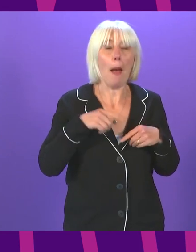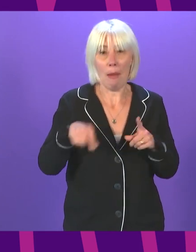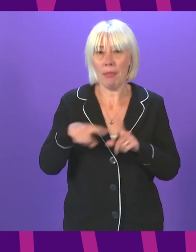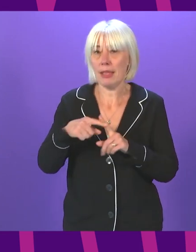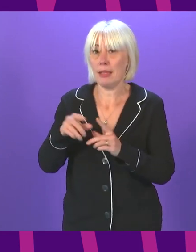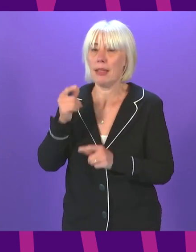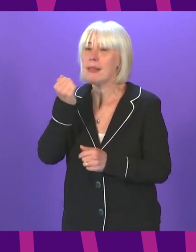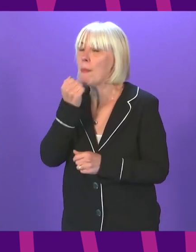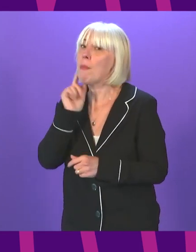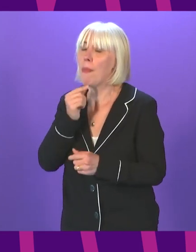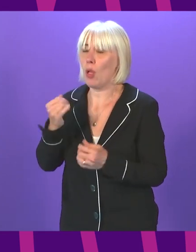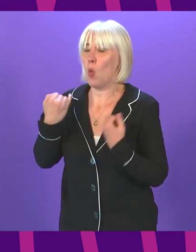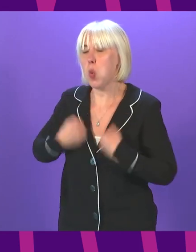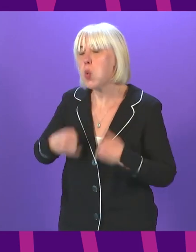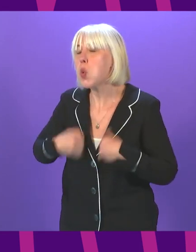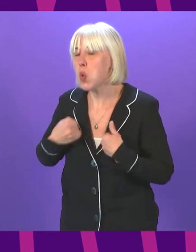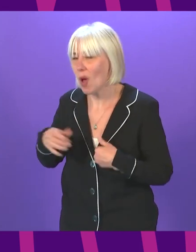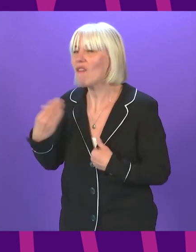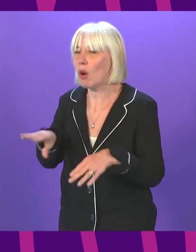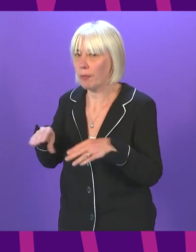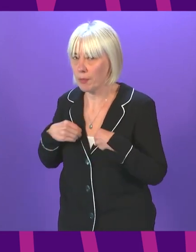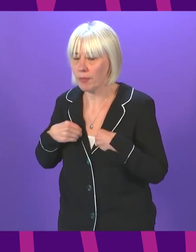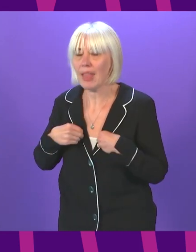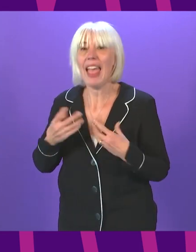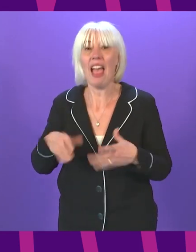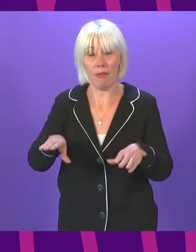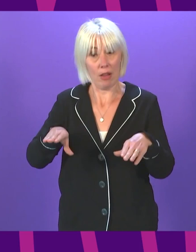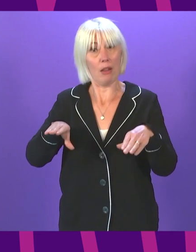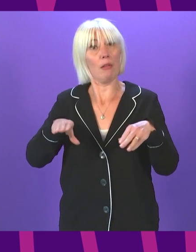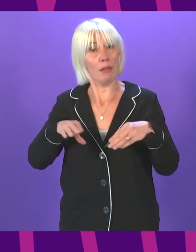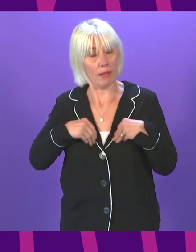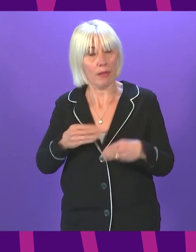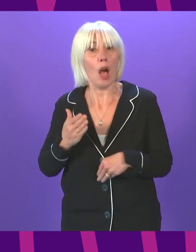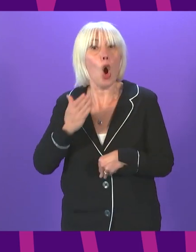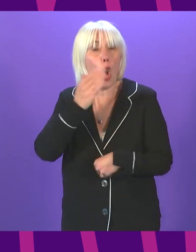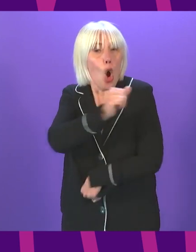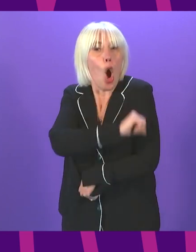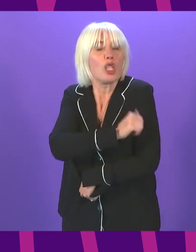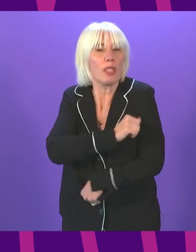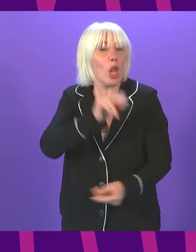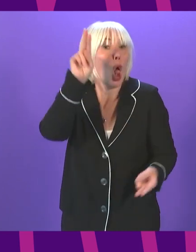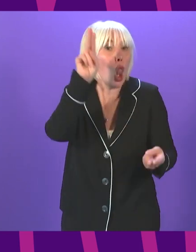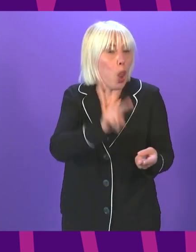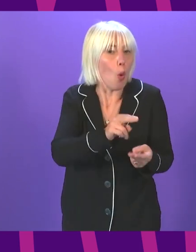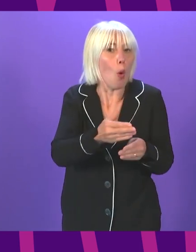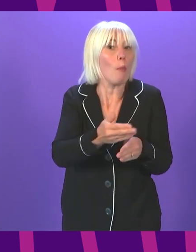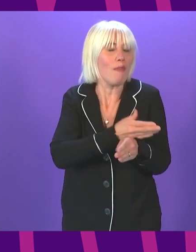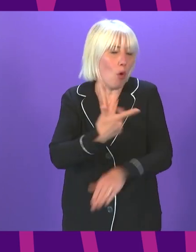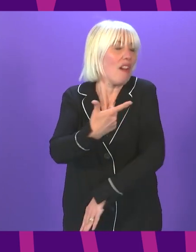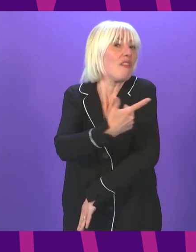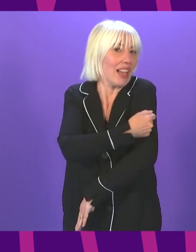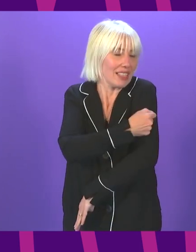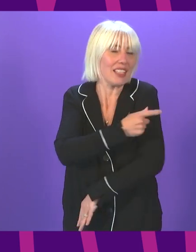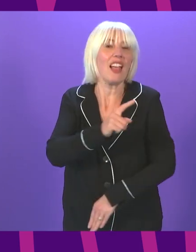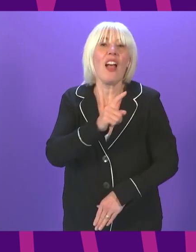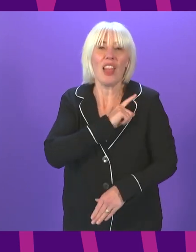Covid. COVID. The proportion of people with the virus who end up in hospital is much lower now than it was pre-vaccine. Indeed, that is why the record